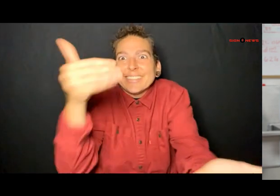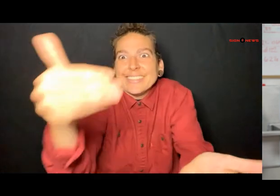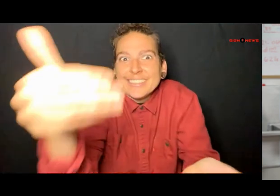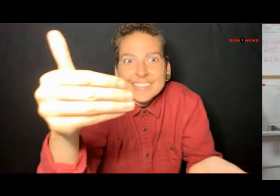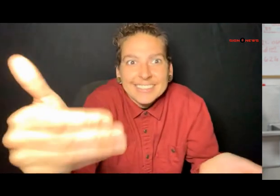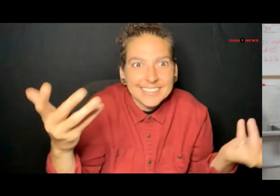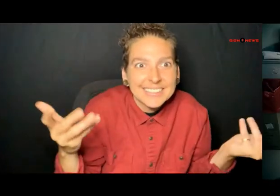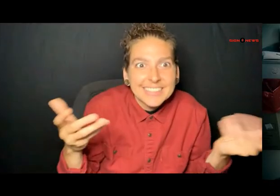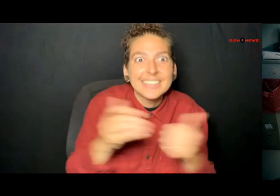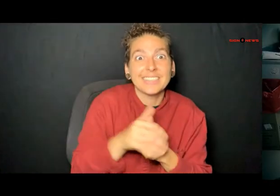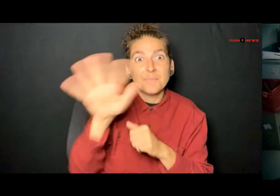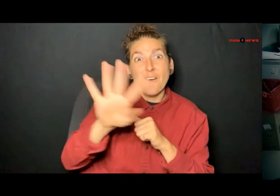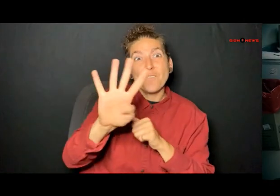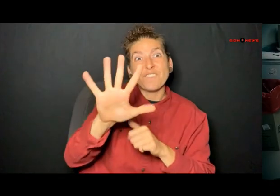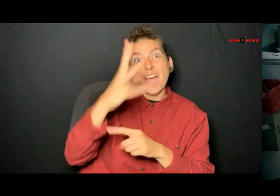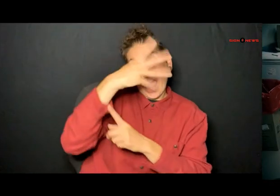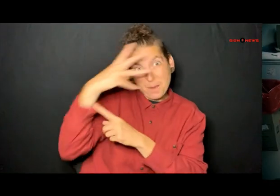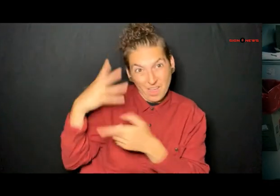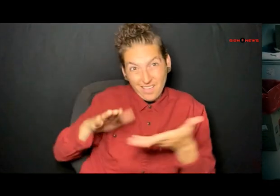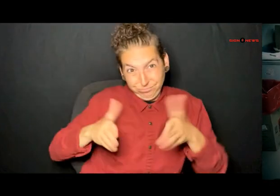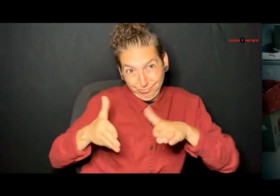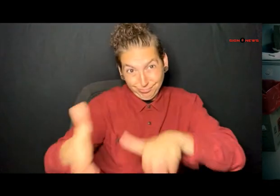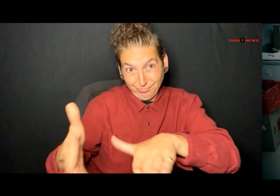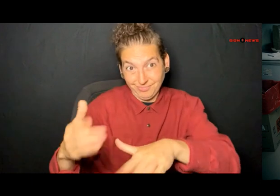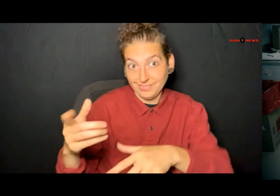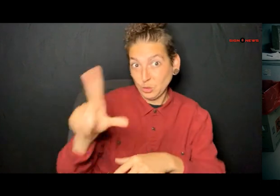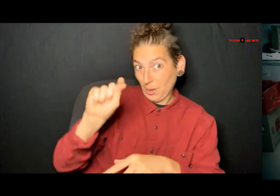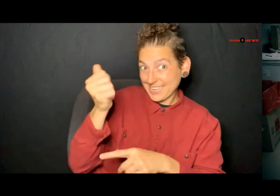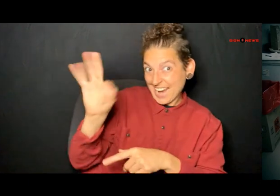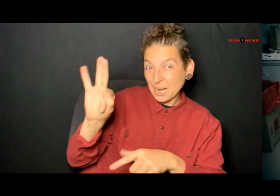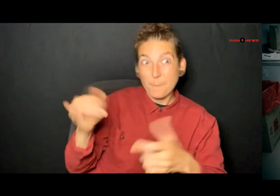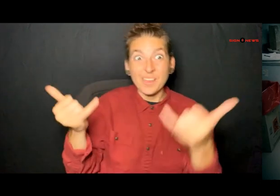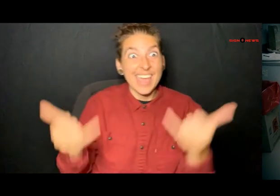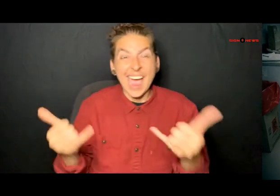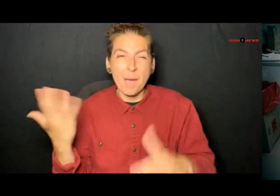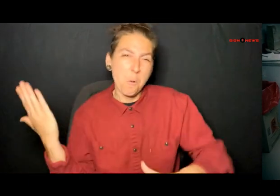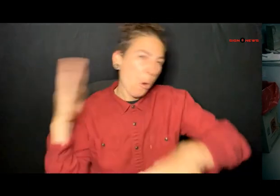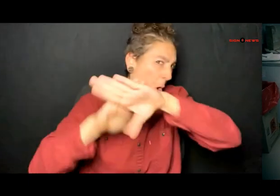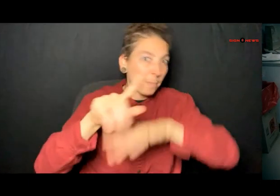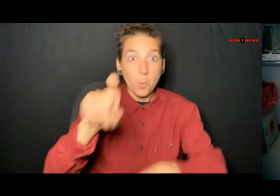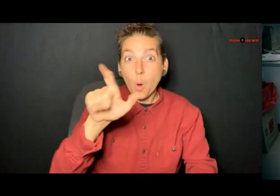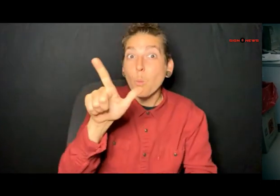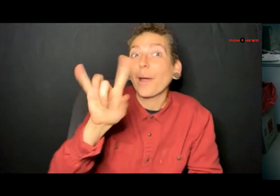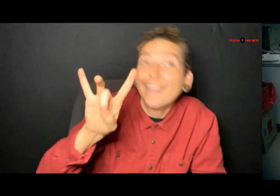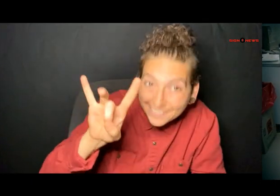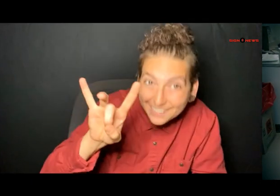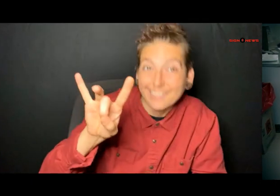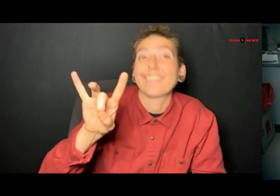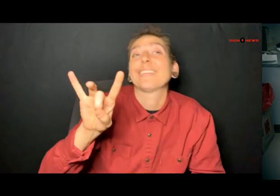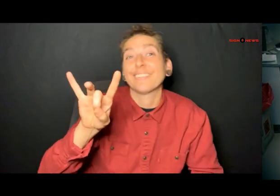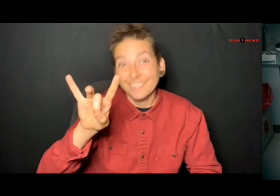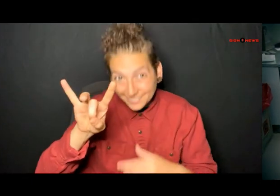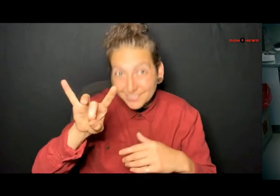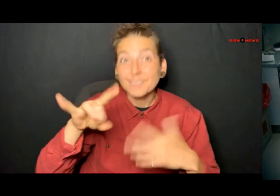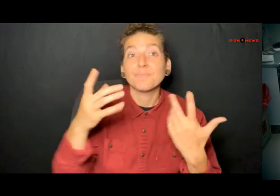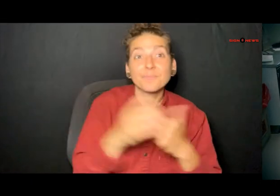yet last year by this time 45 migrants had died on the border this year that number has nearly